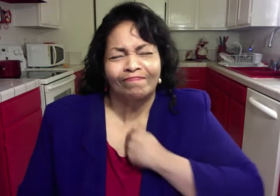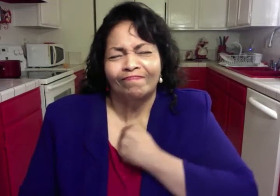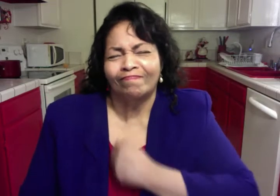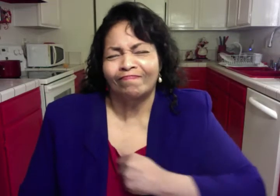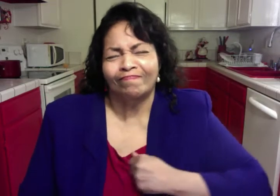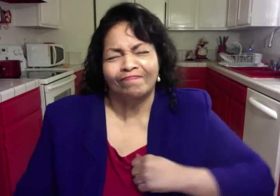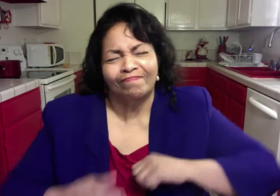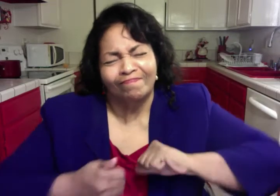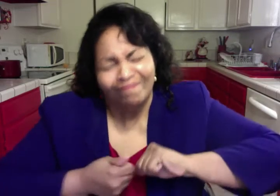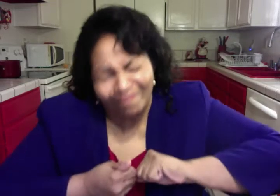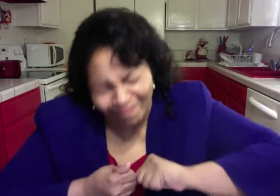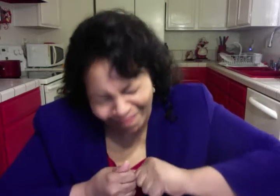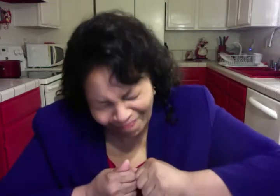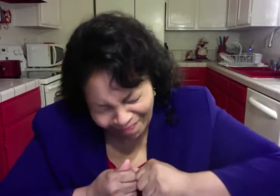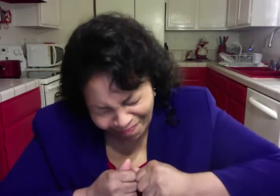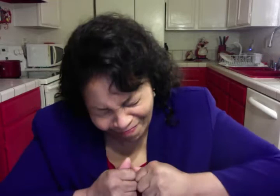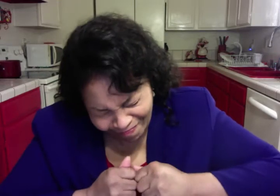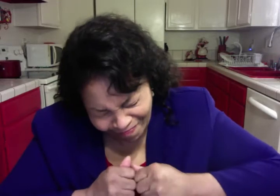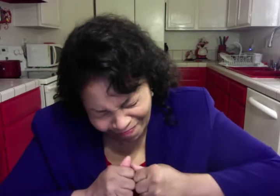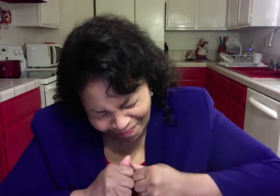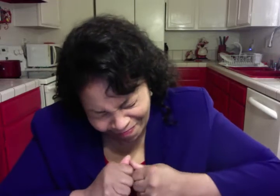night we love